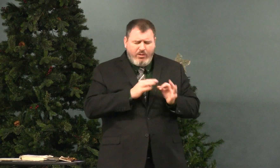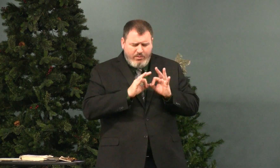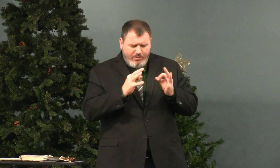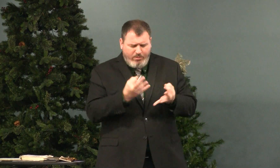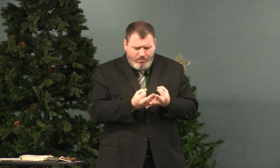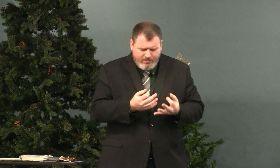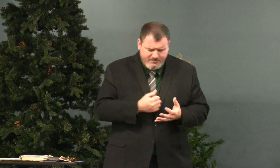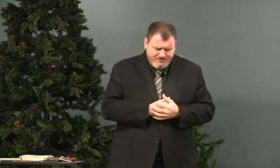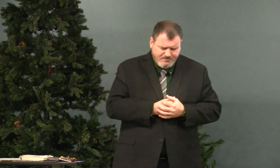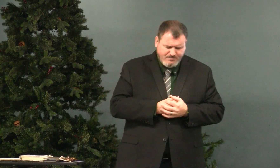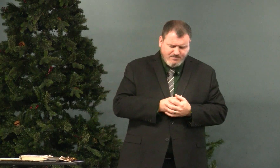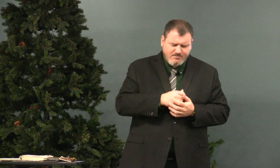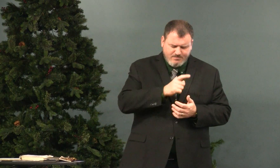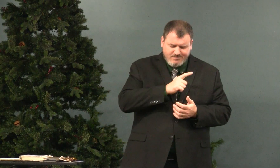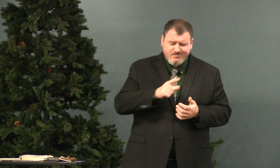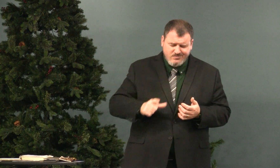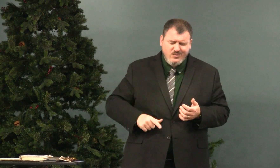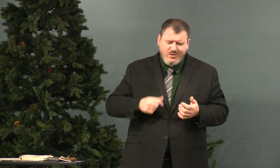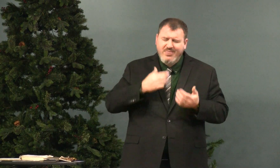Take care of my wife and family.